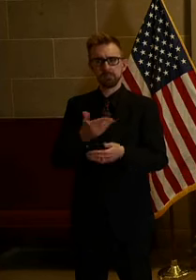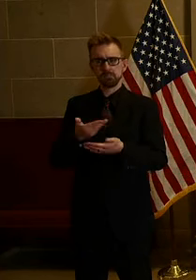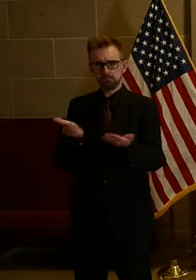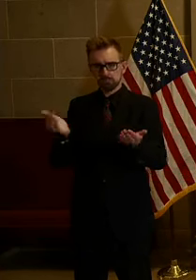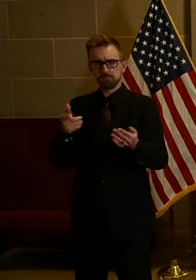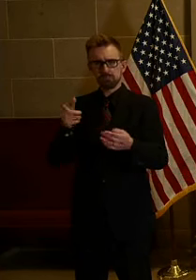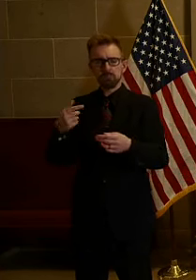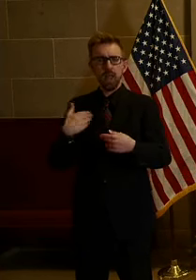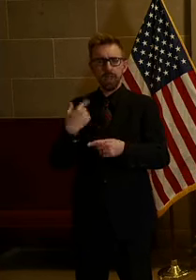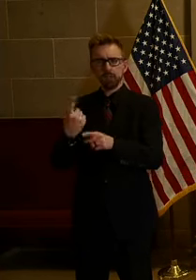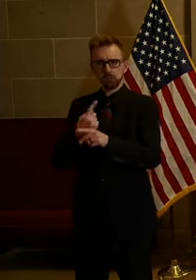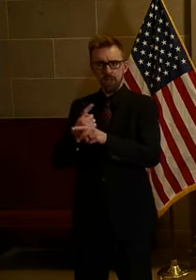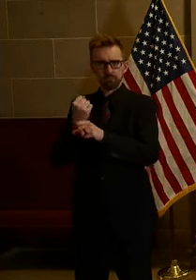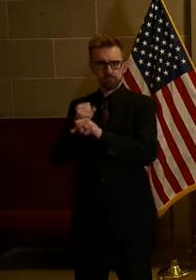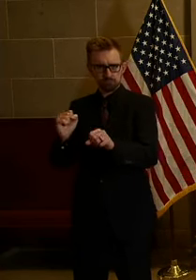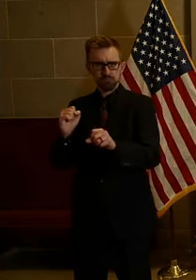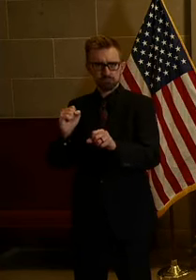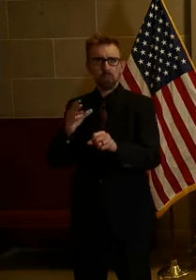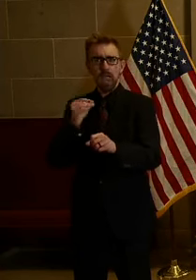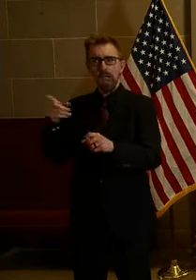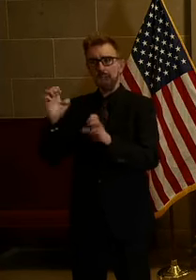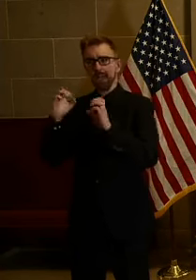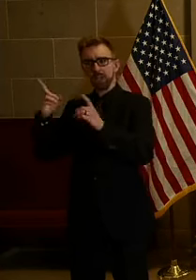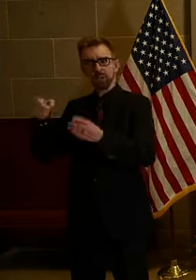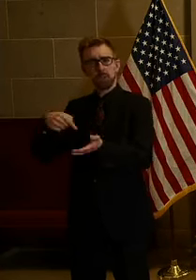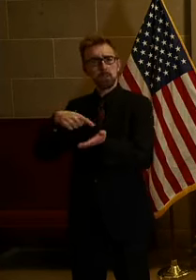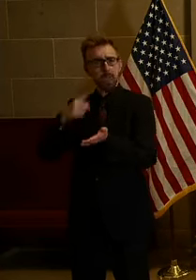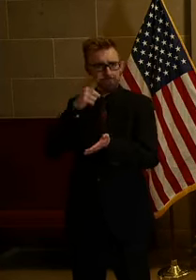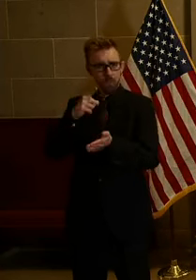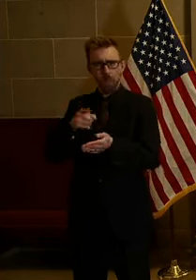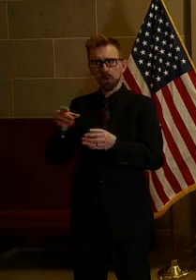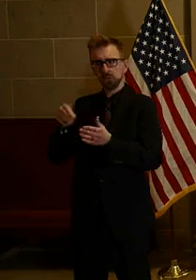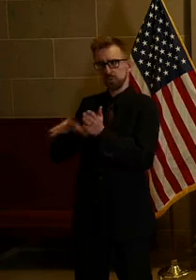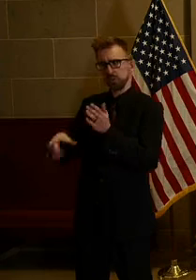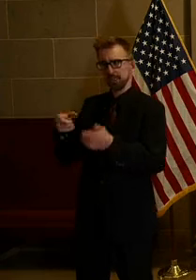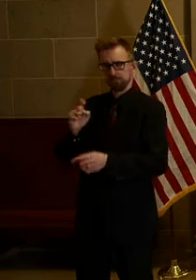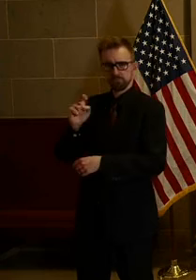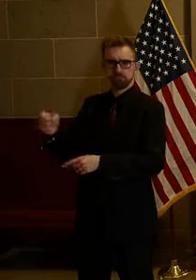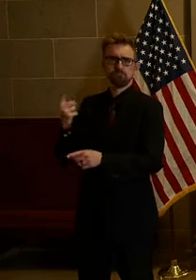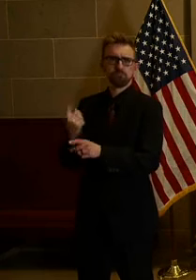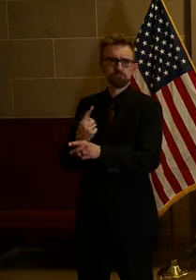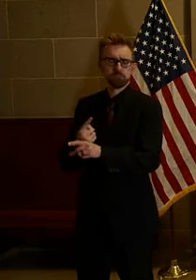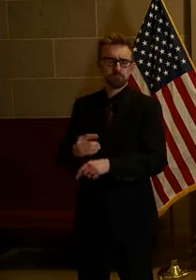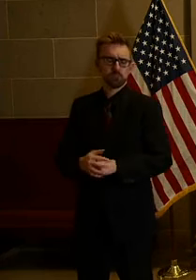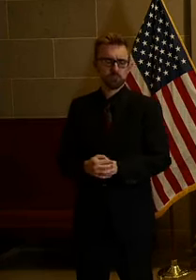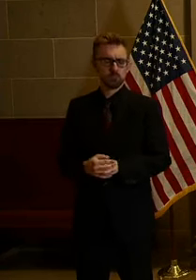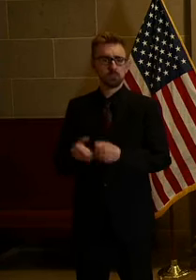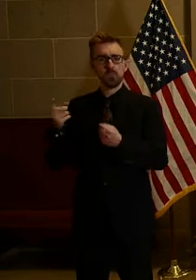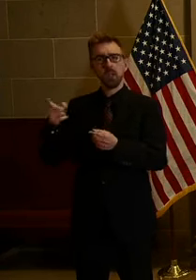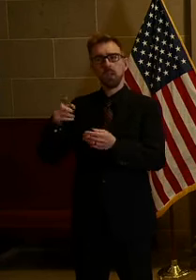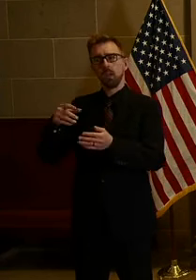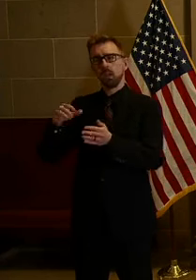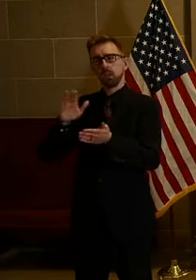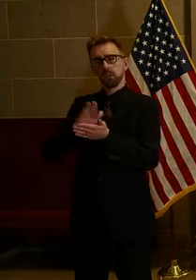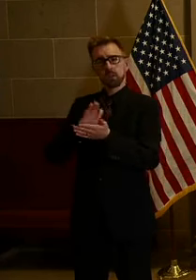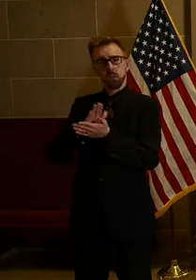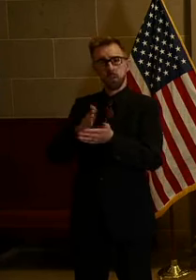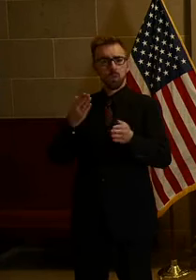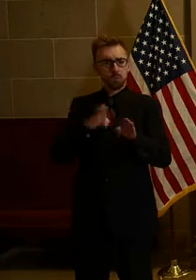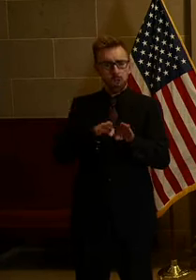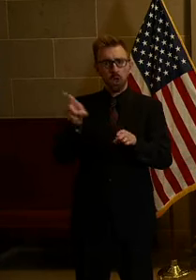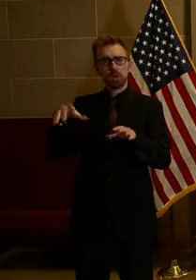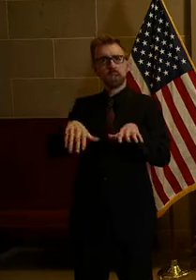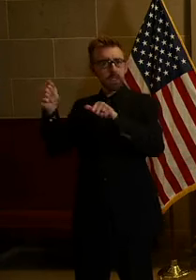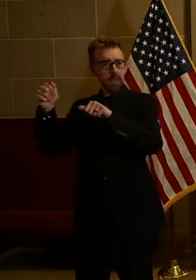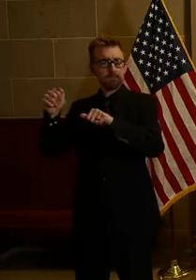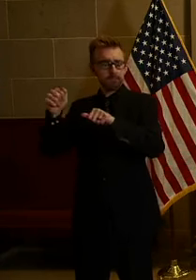students were getting the education they paid for. Although most students have left our college and university campuses, they'll be moving to online instruction to complete their